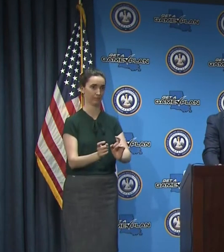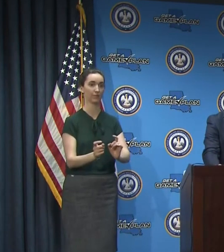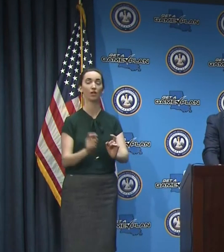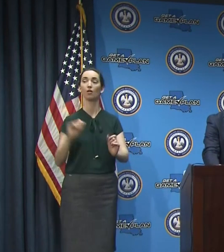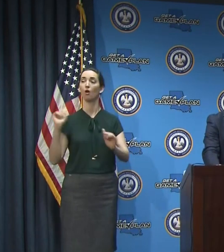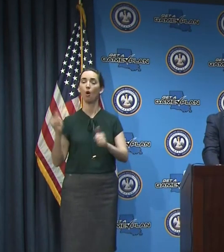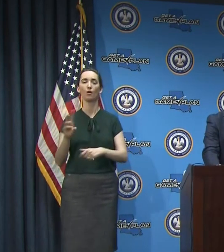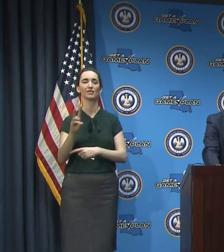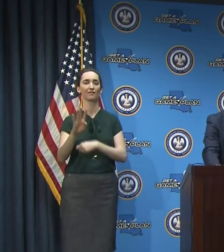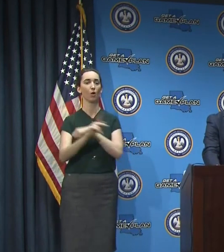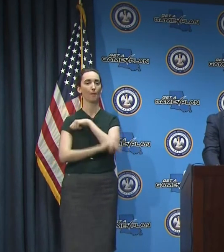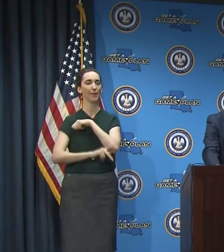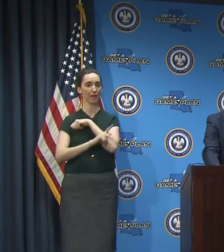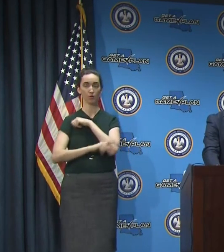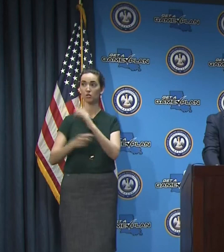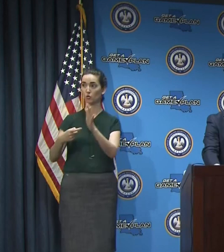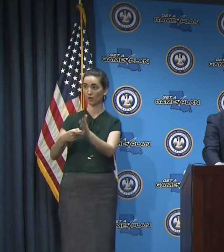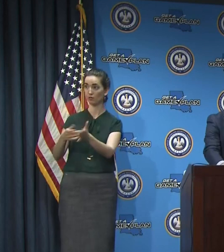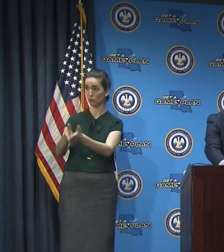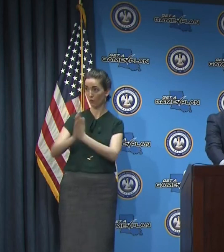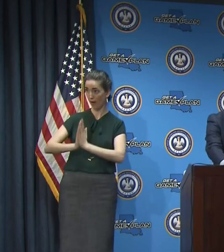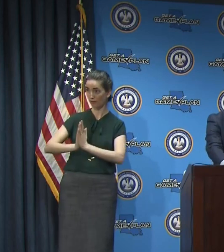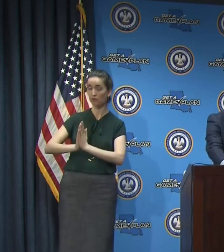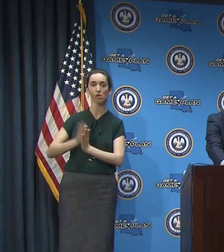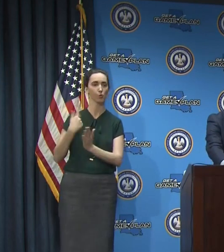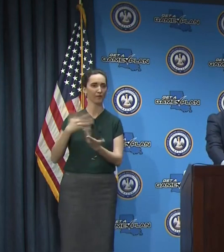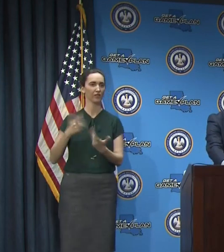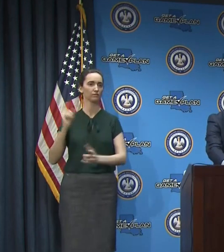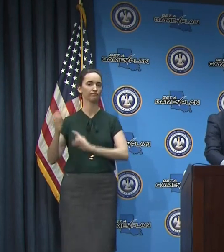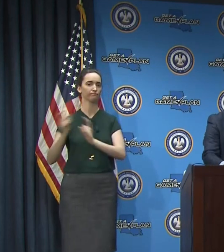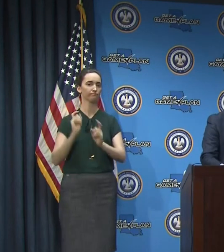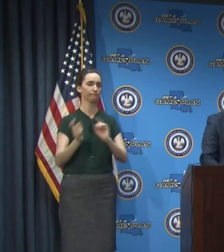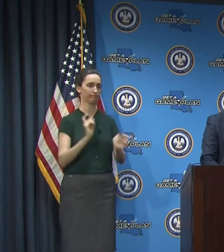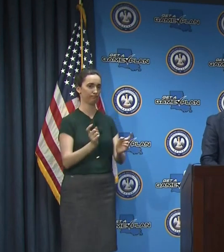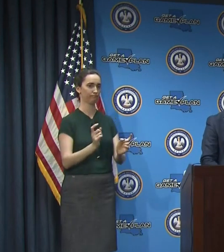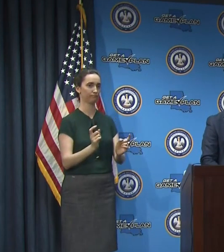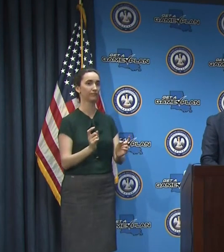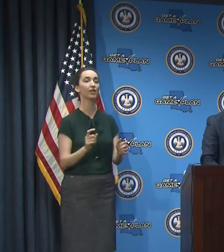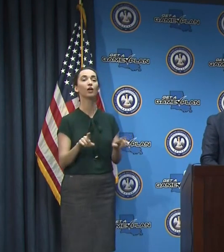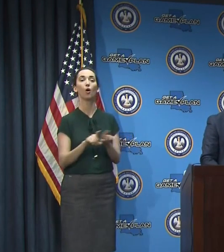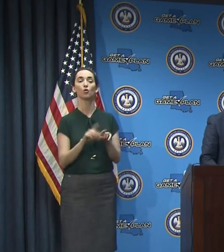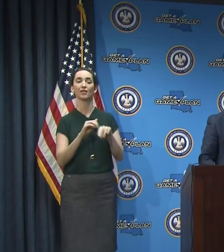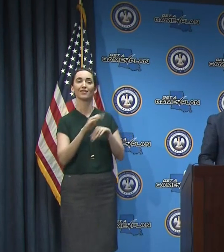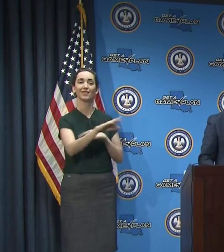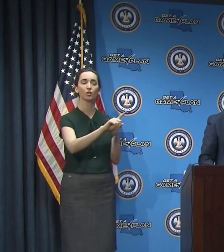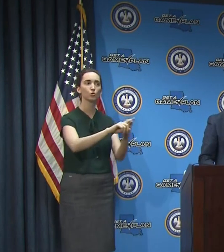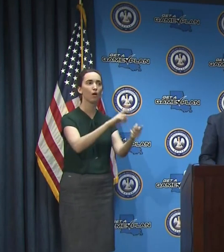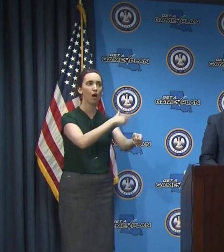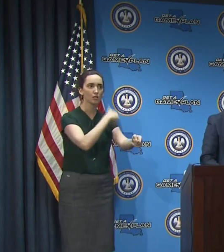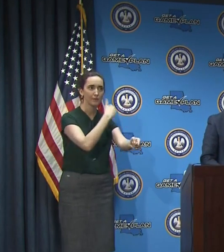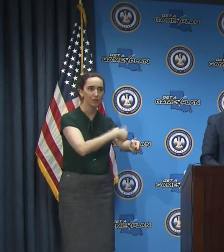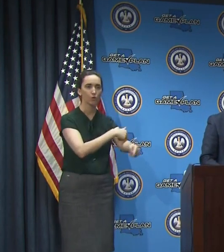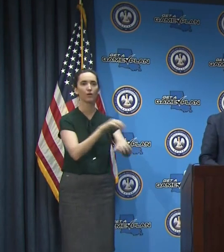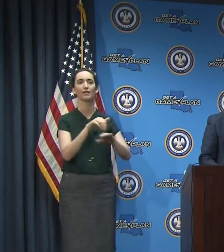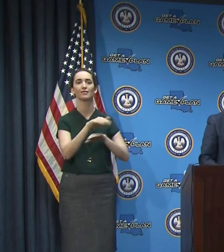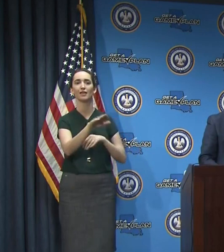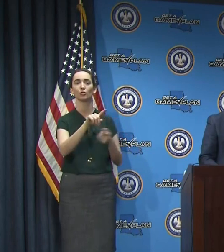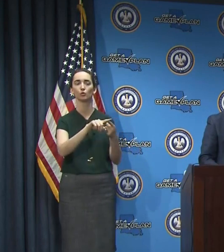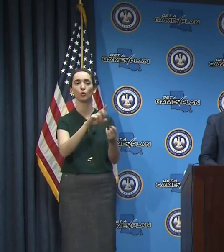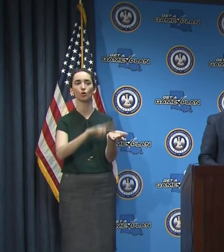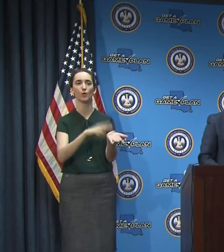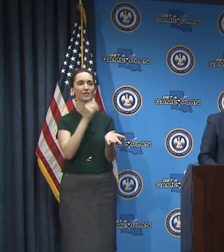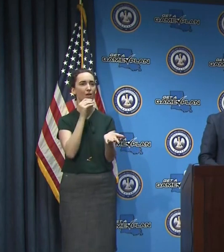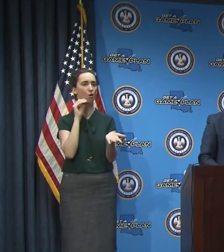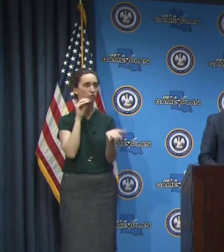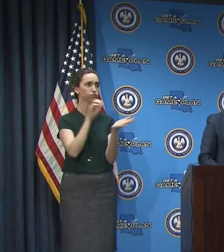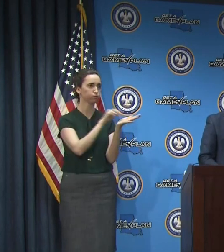64, uh, parishes. We're also sending that PPE to hospitals and nursing homes, uh, and, and so